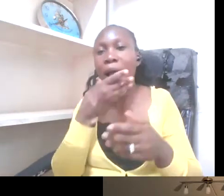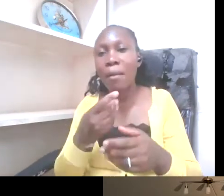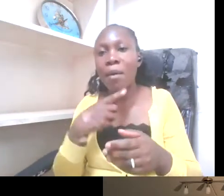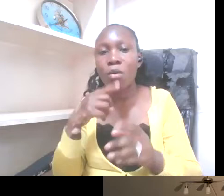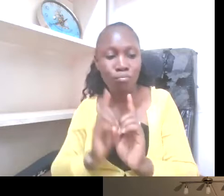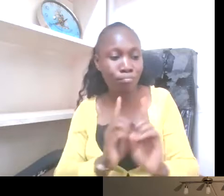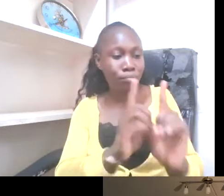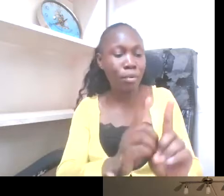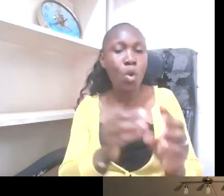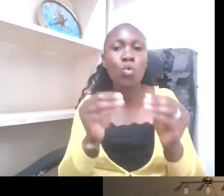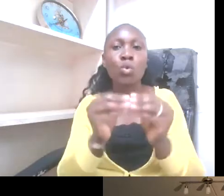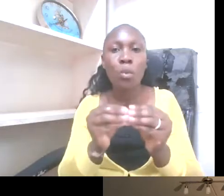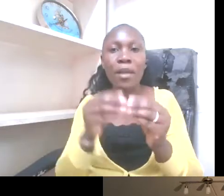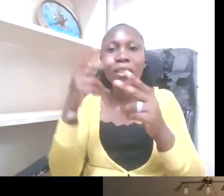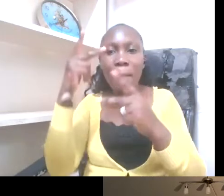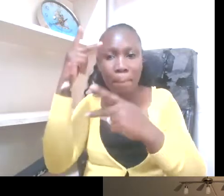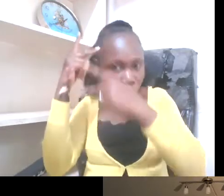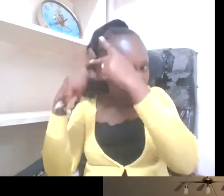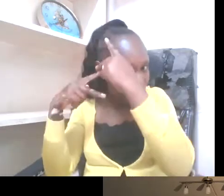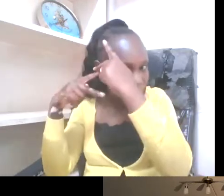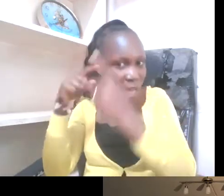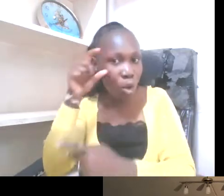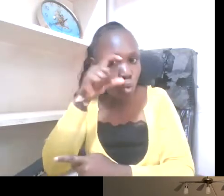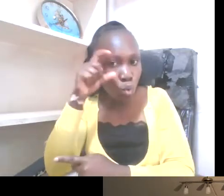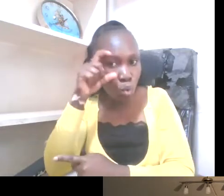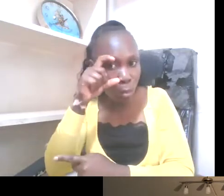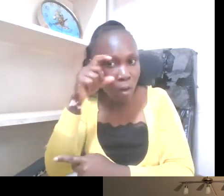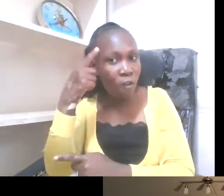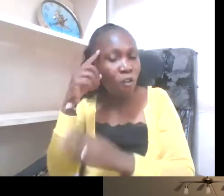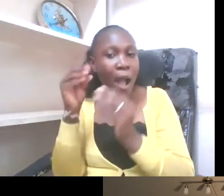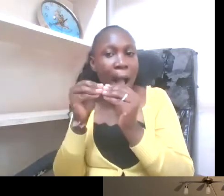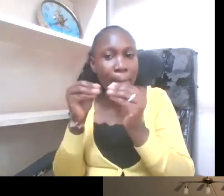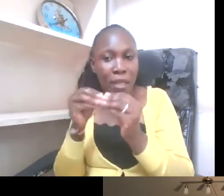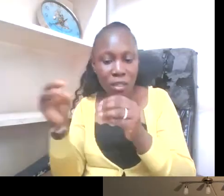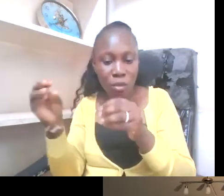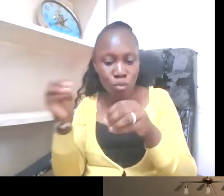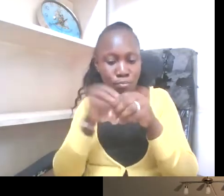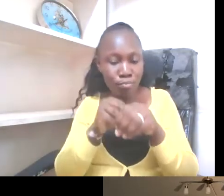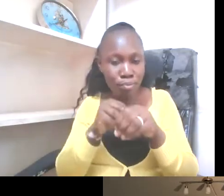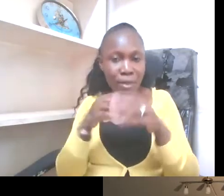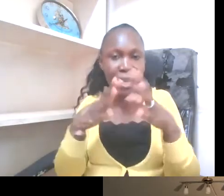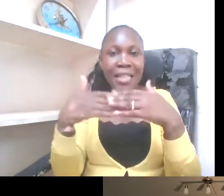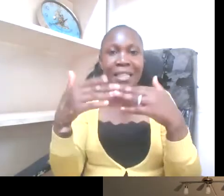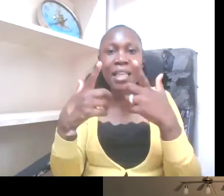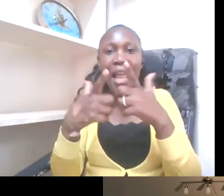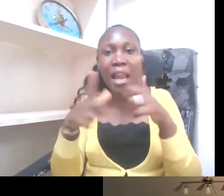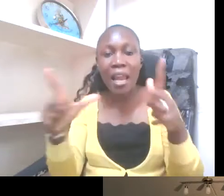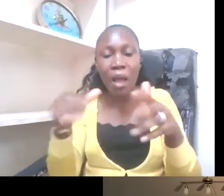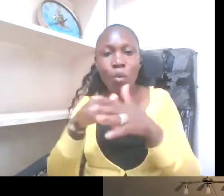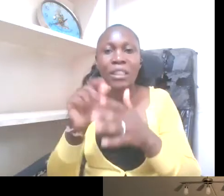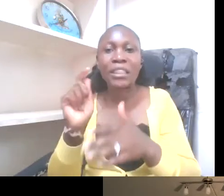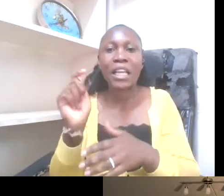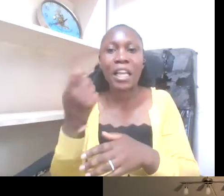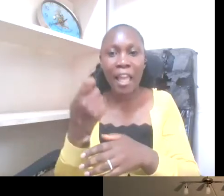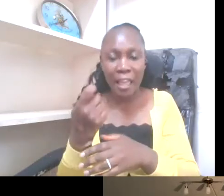another meeting of, you know, just installing sign language and deaf culture in Kenya, professional, you know,